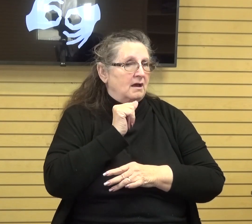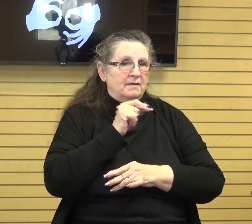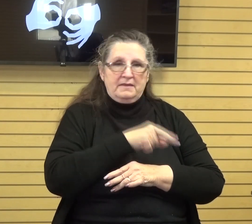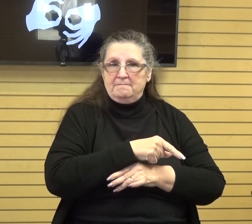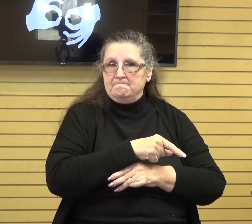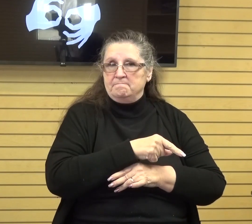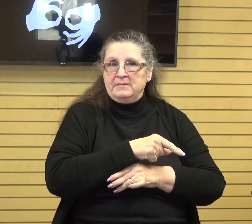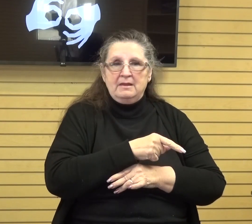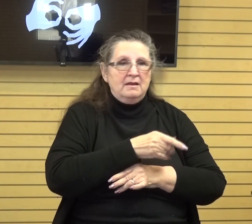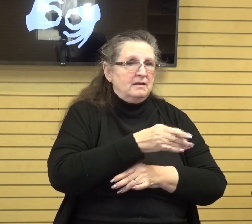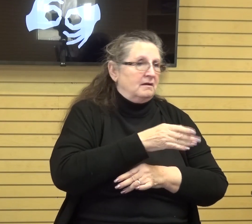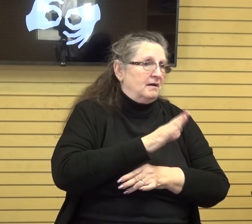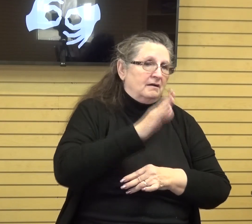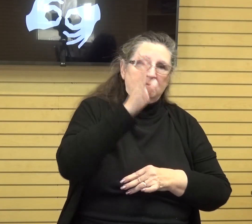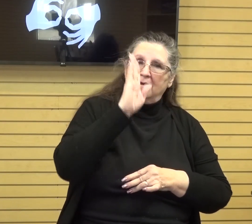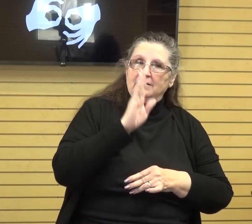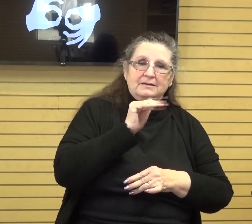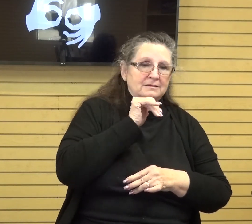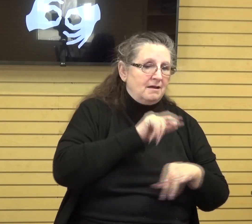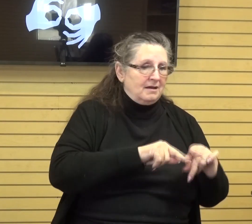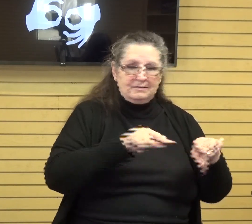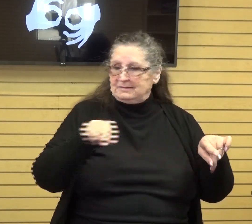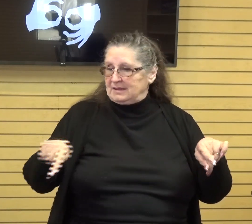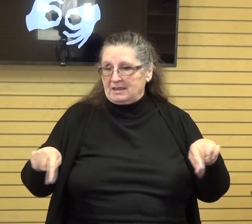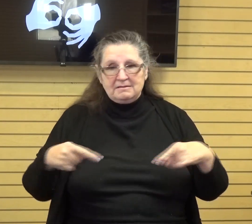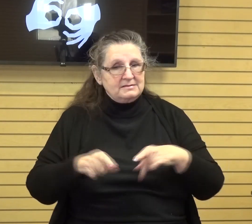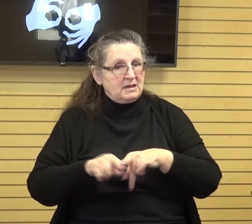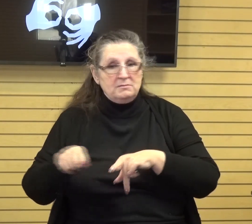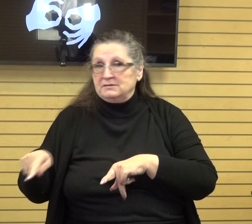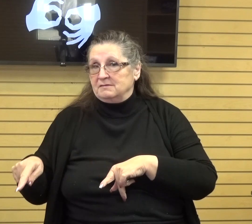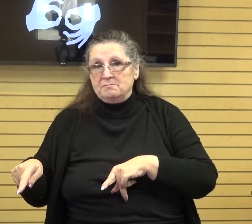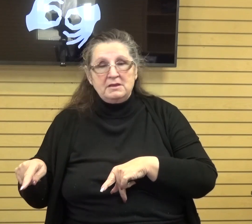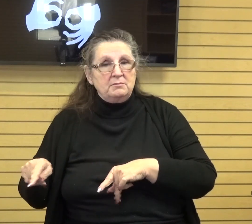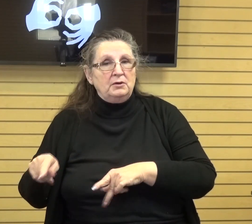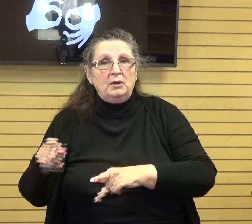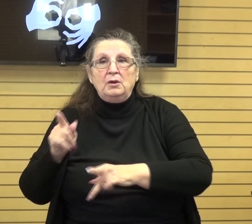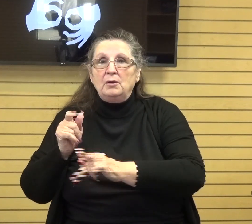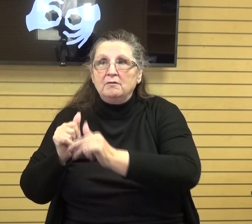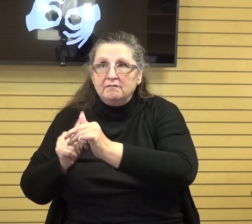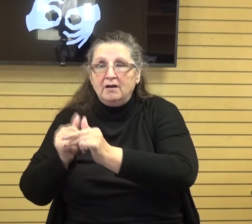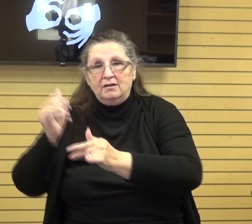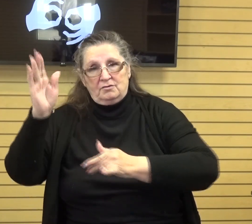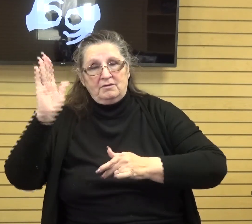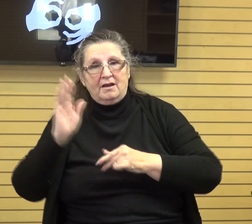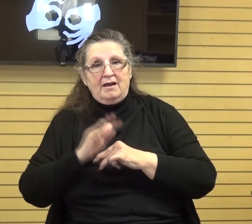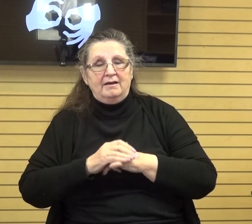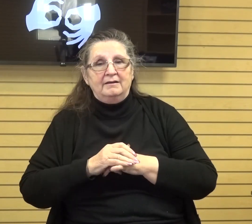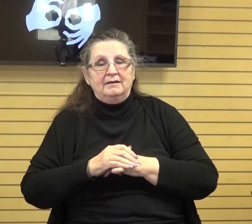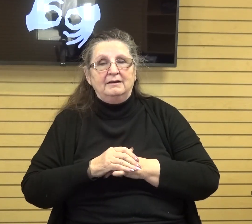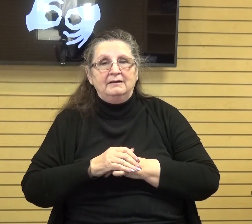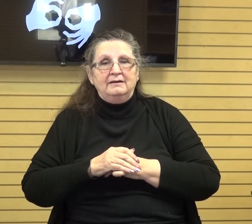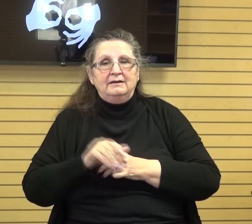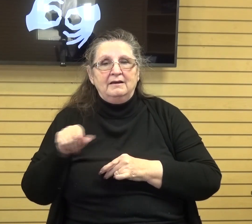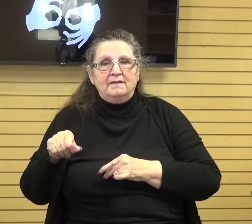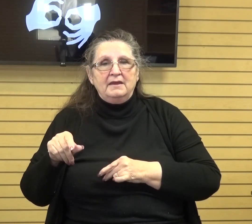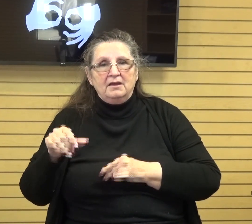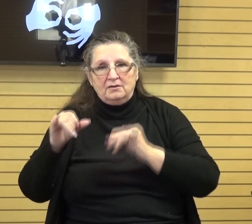ungodly are not so not like the ones that are are uh taking their instruction their counsel from